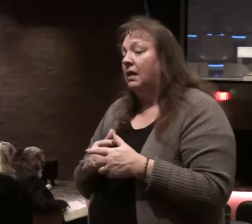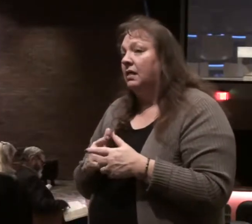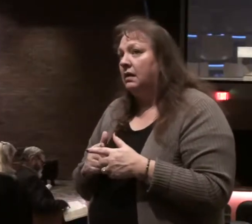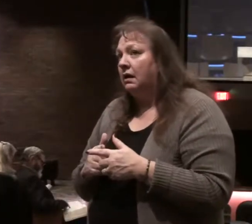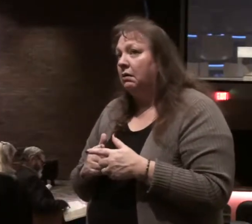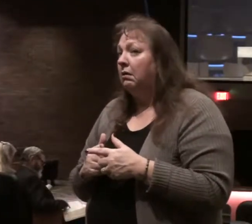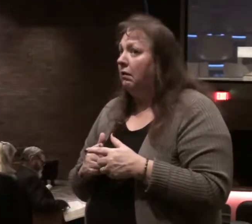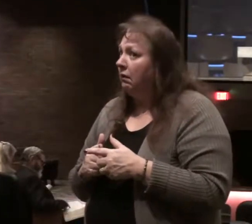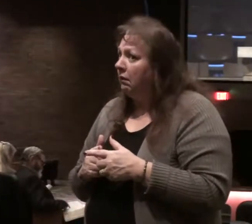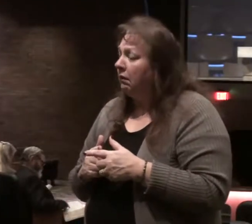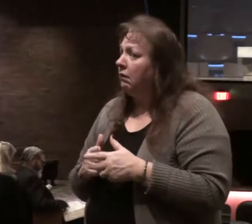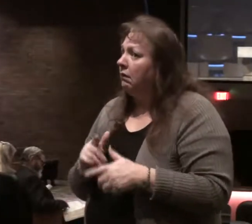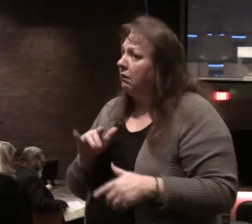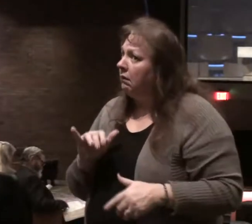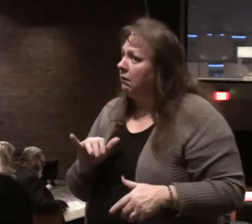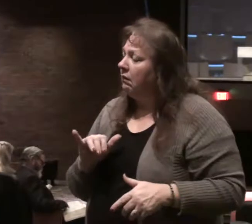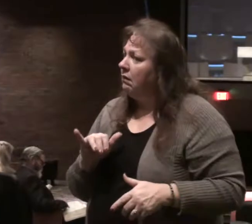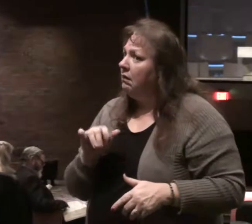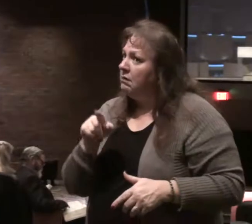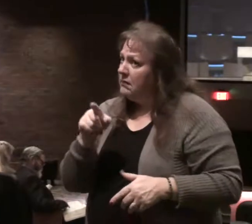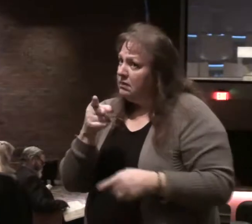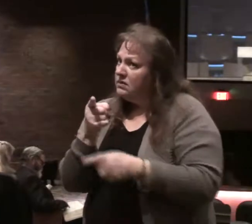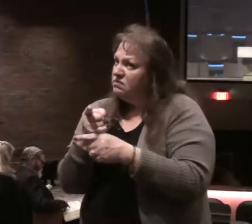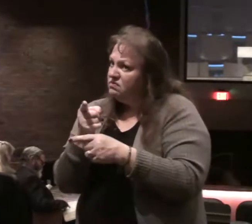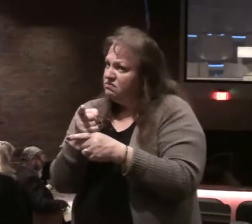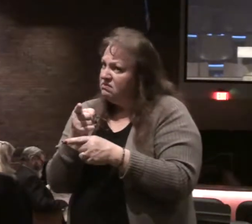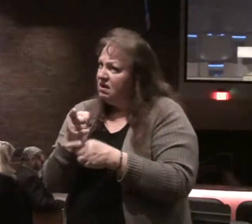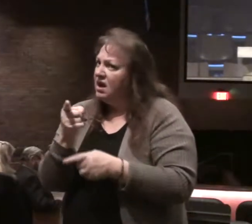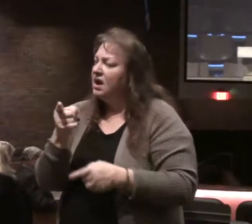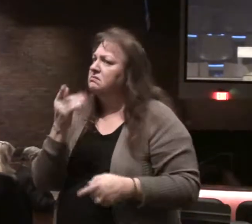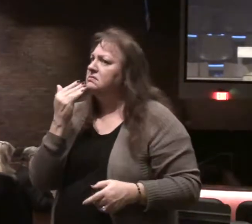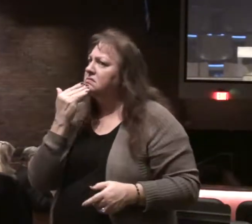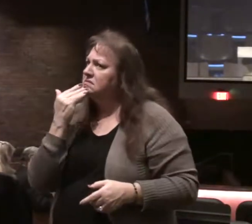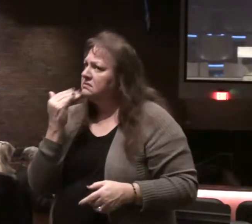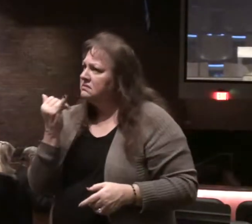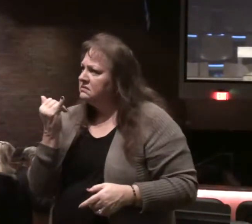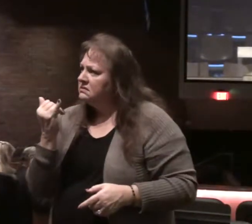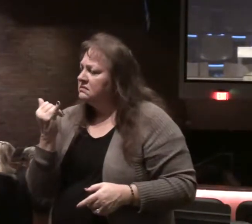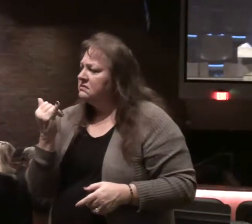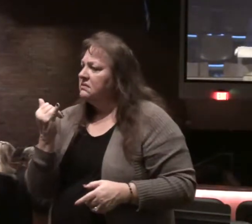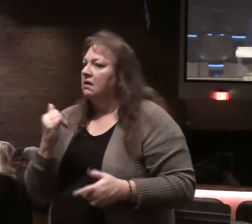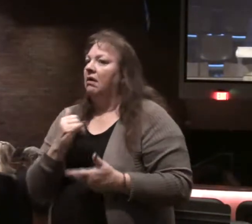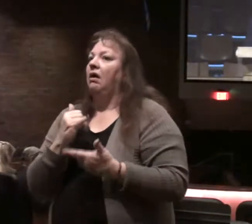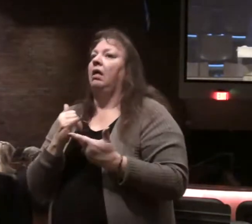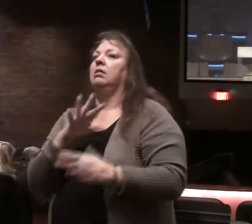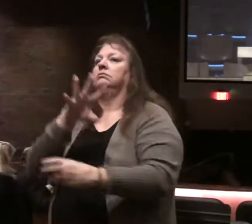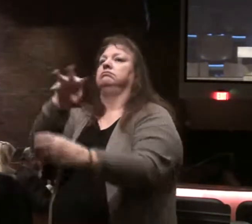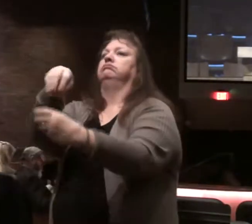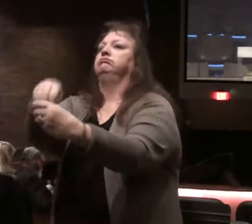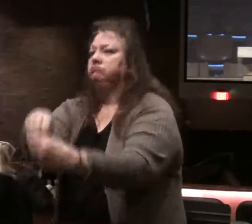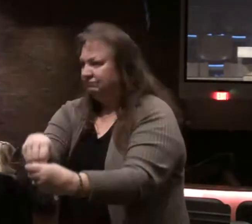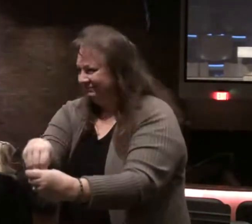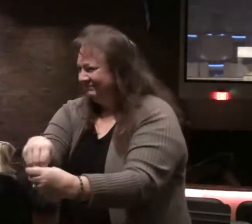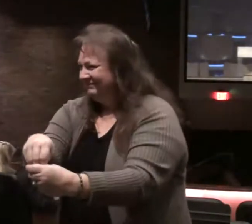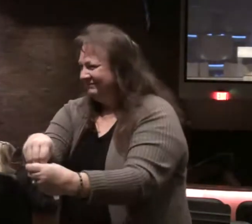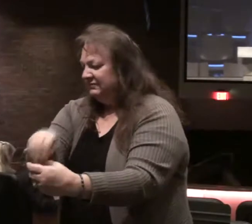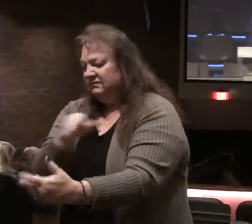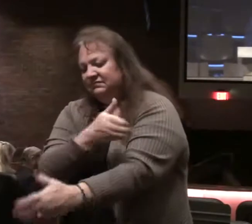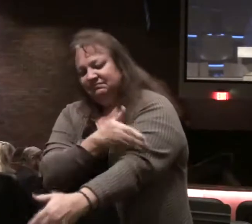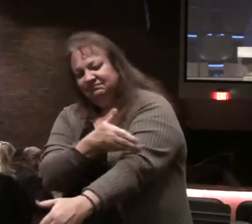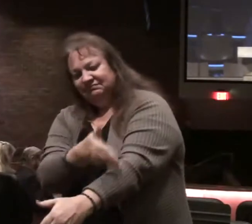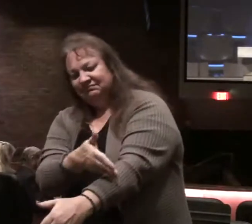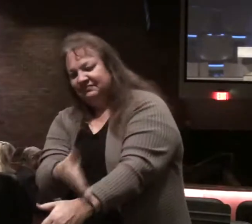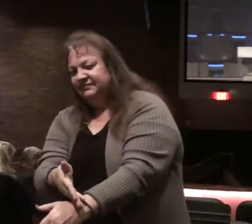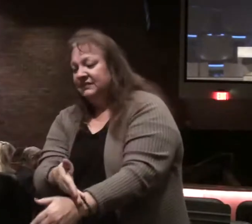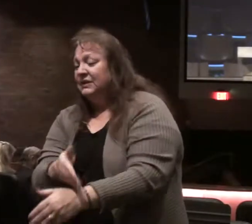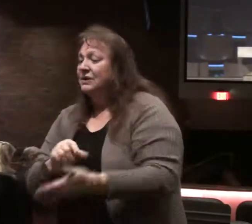then maybe says, you know what? Maybe that would be a good way to go. And it joins in. Sometimes that's the way the progression goes.